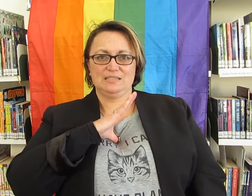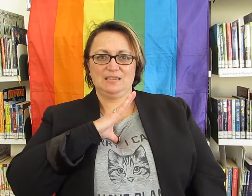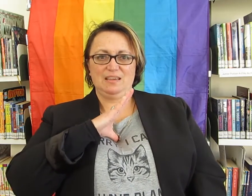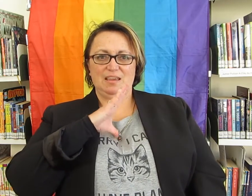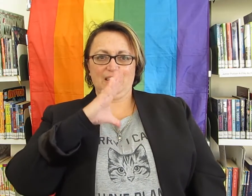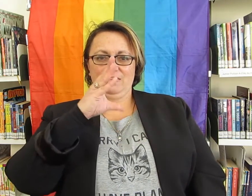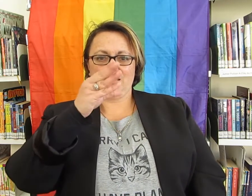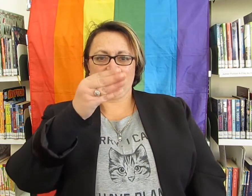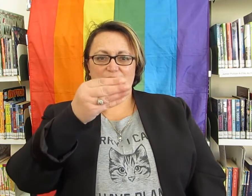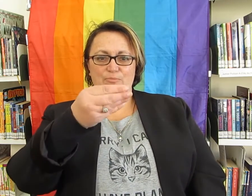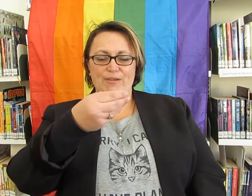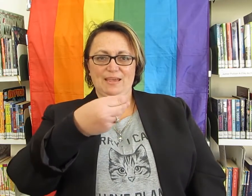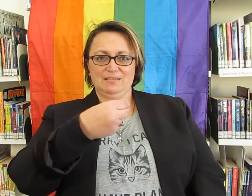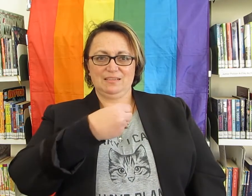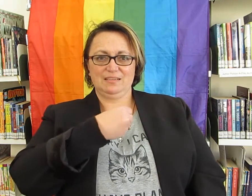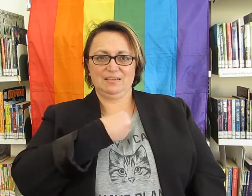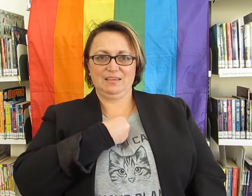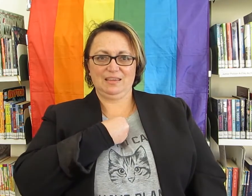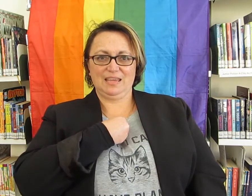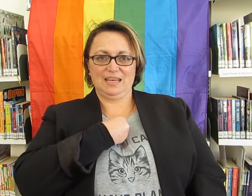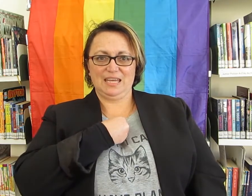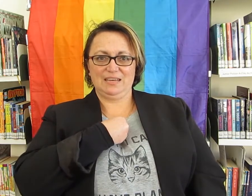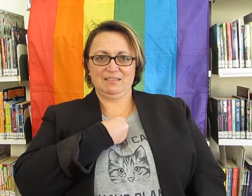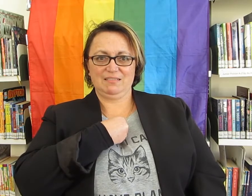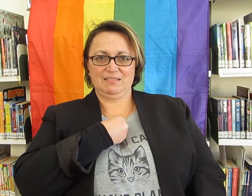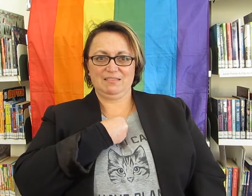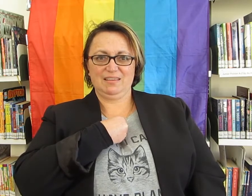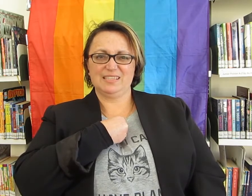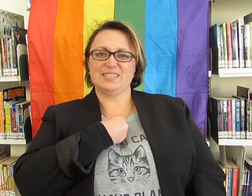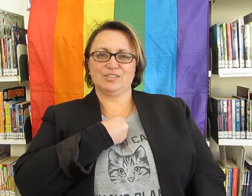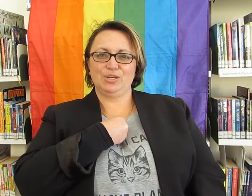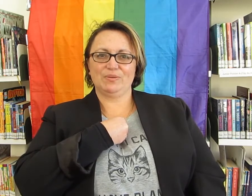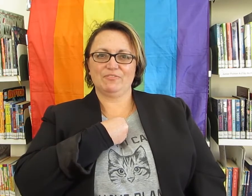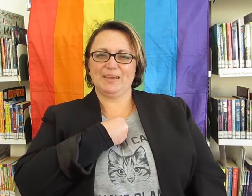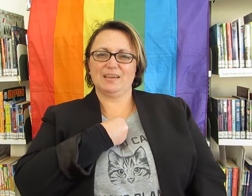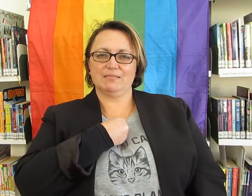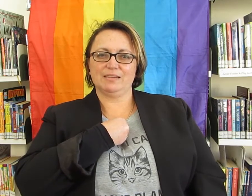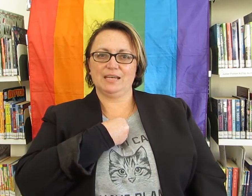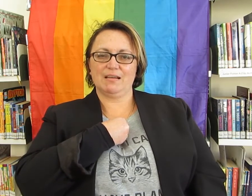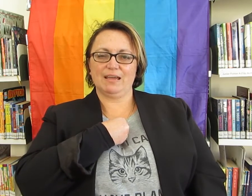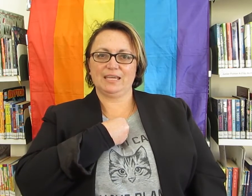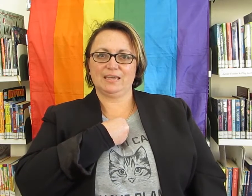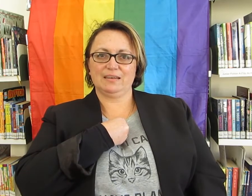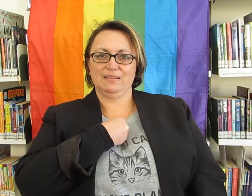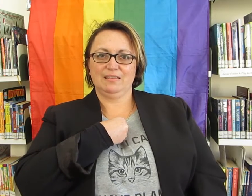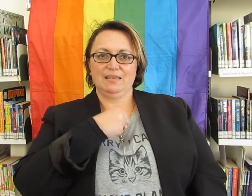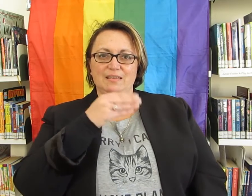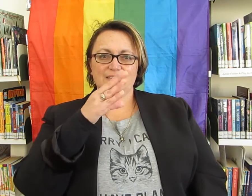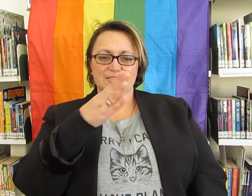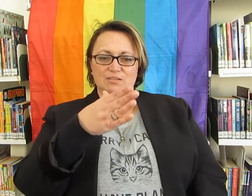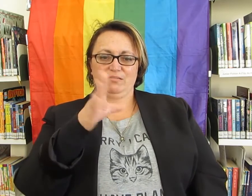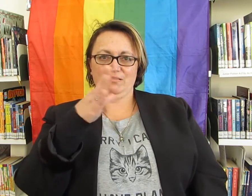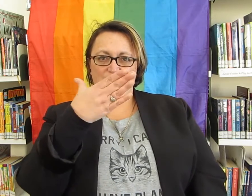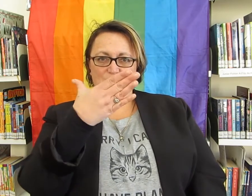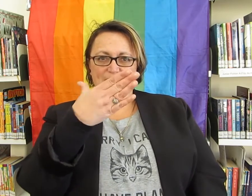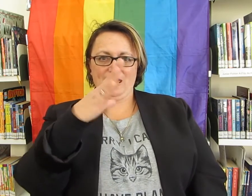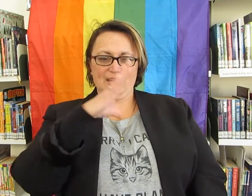and then come around and in. This is a new one for me and I really like it. So open hand,